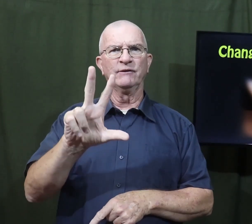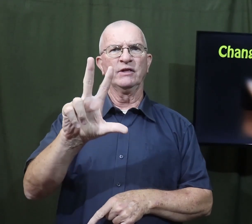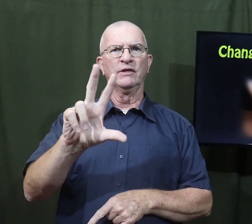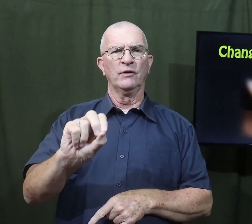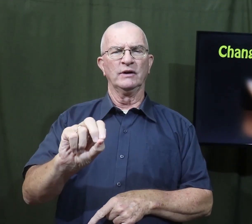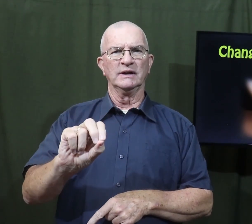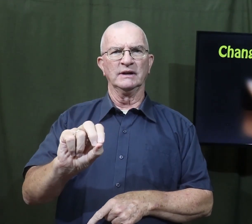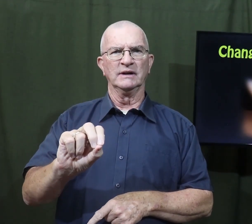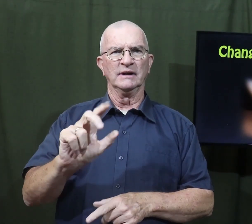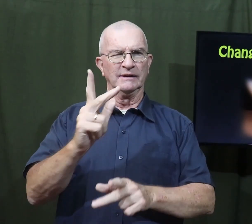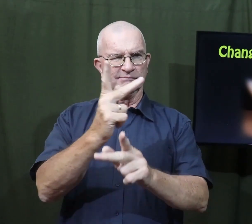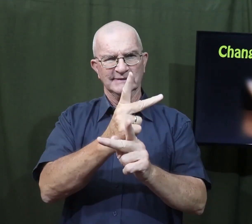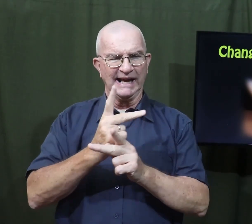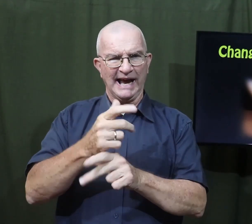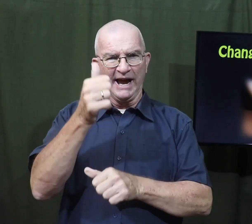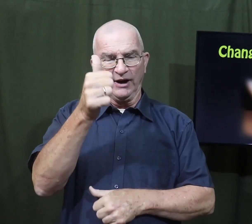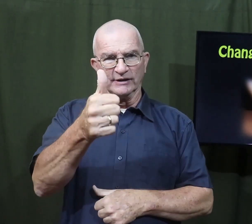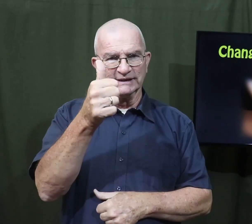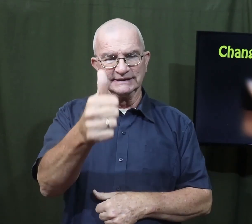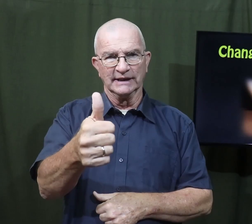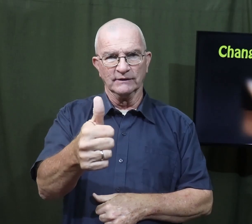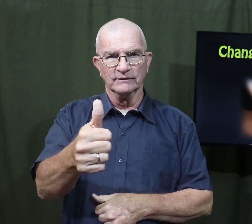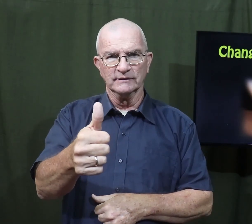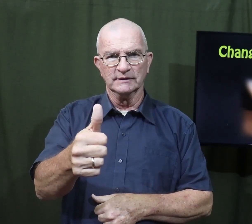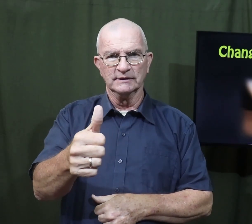time 730 take care of yourself